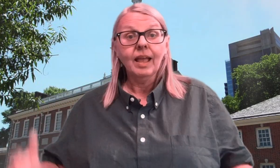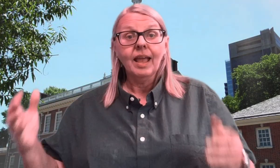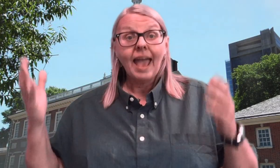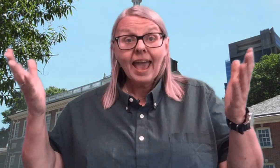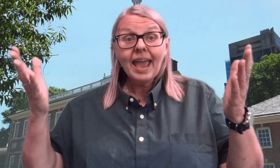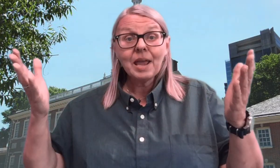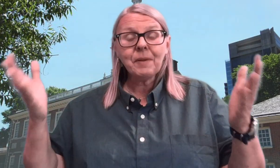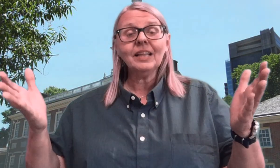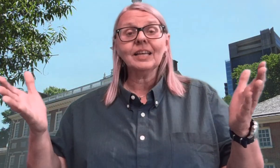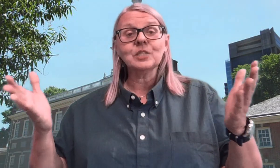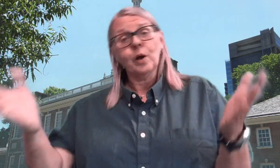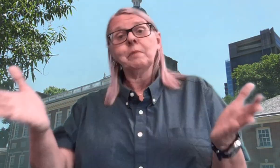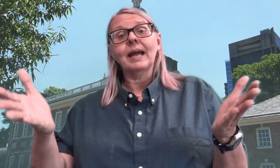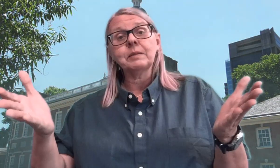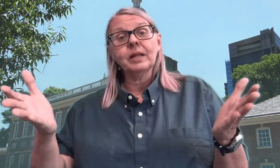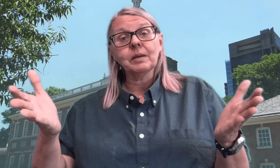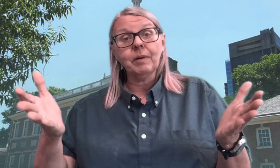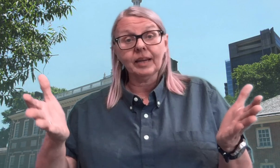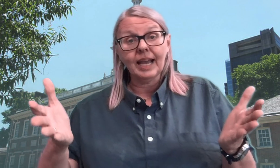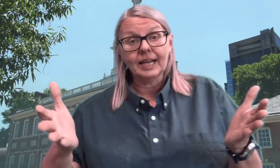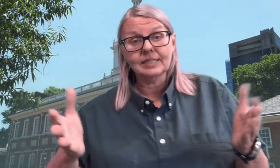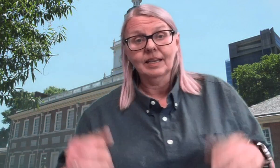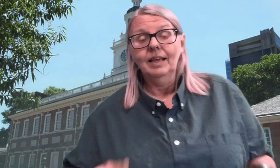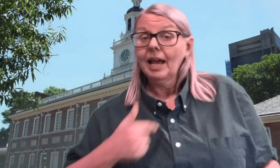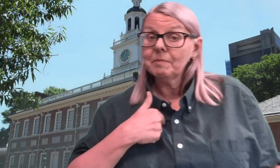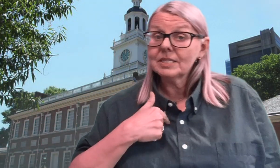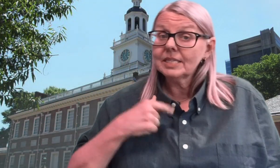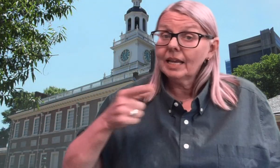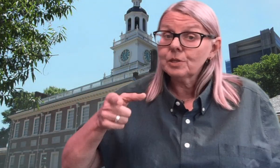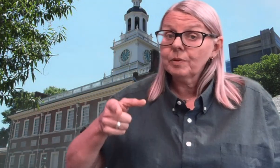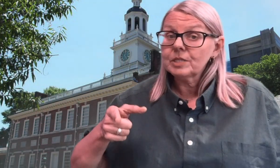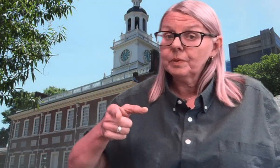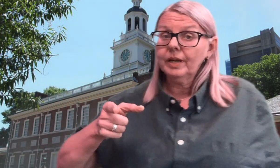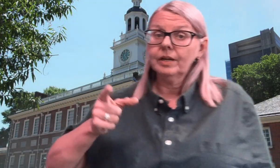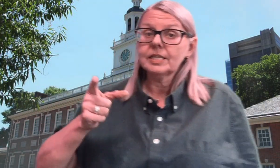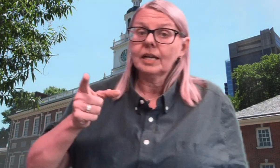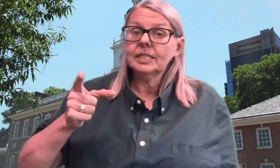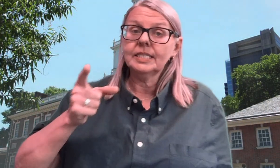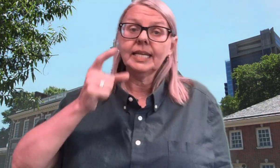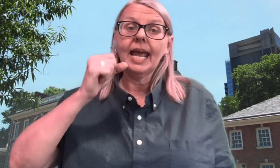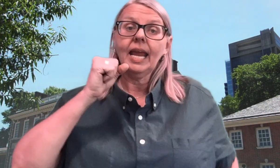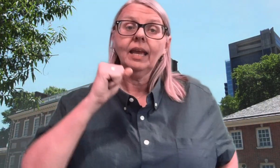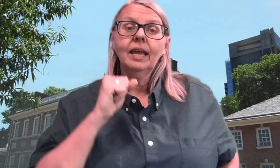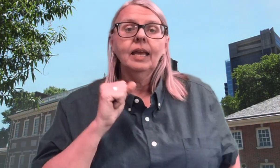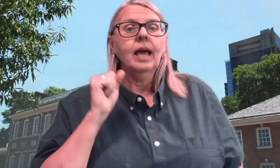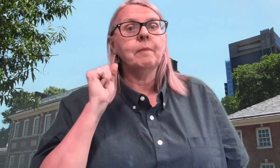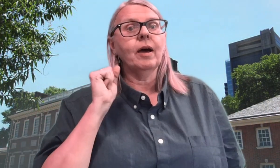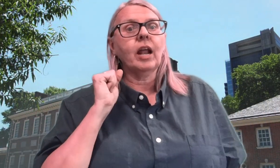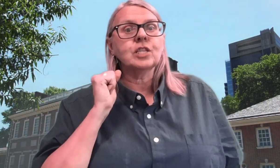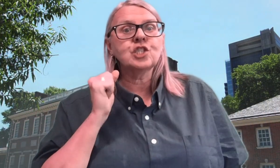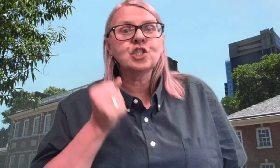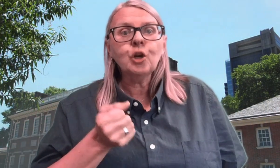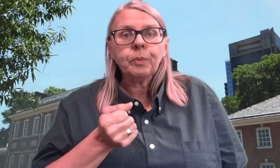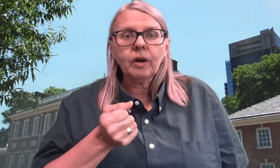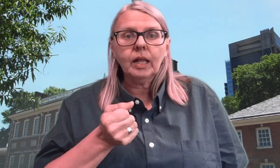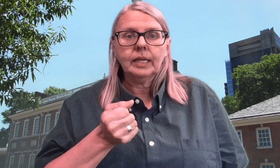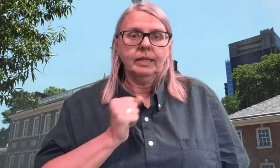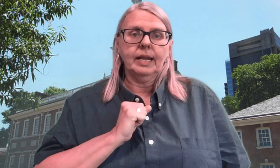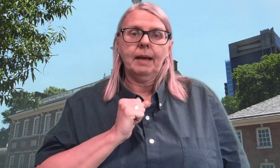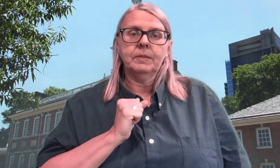Hey, Pelicans! Welcome back to Pelican Podcast. I'm Mrs. Haines, your principal here to talk to you today about a super holiday that happens